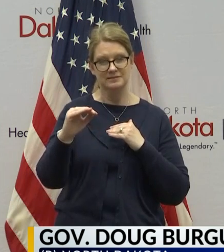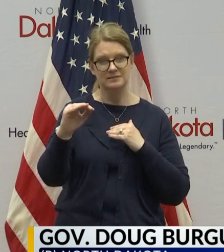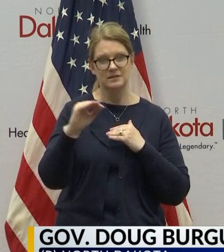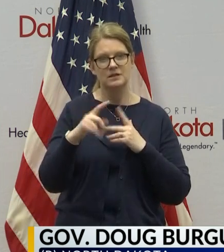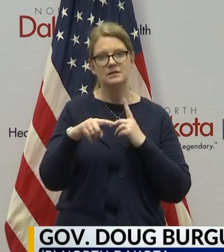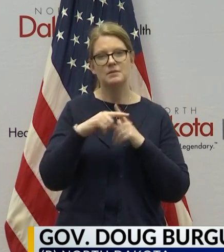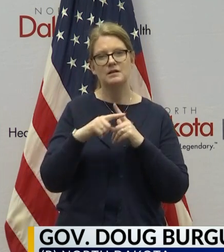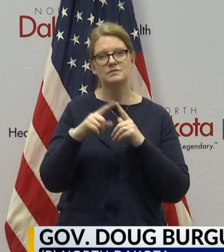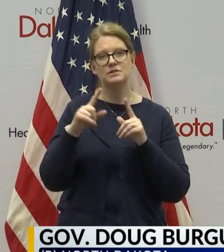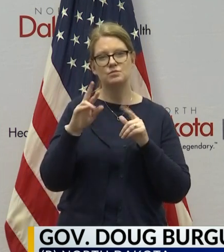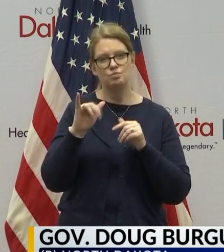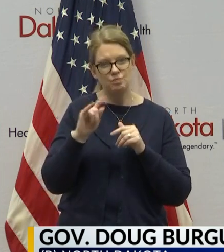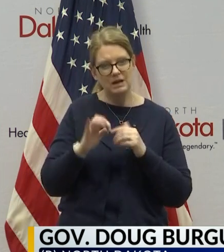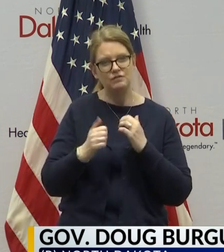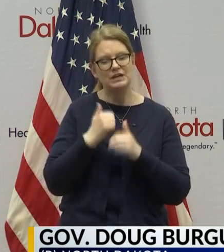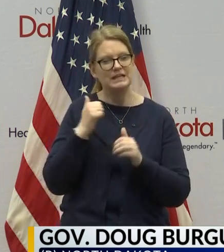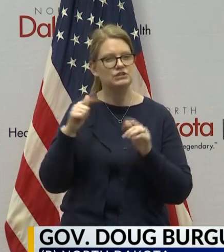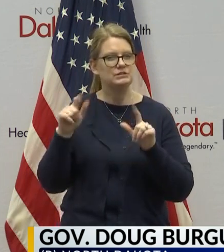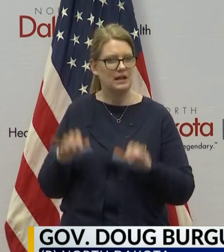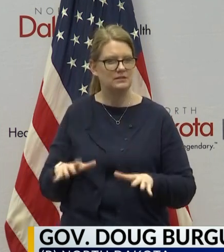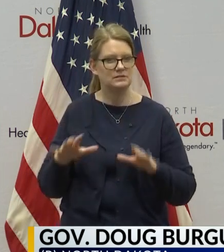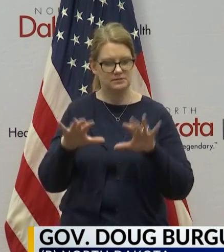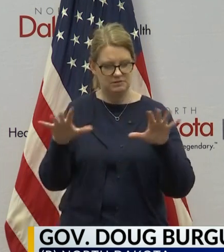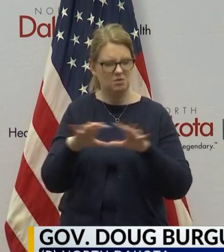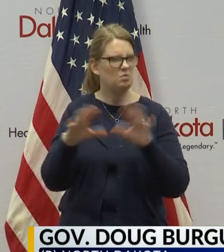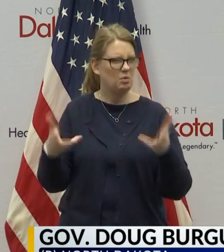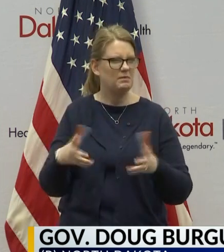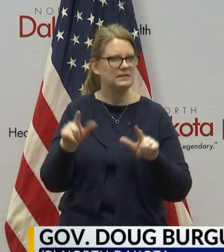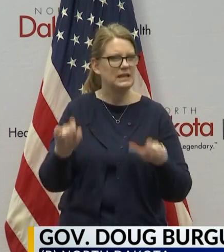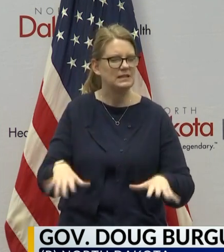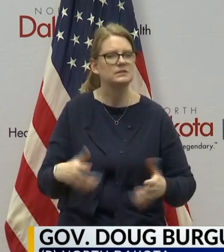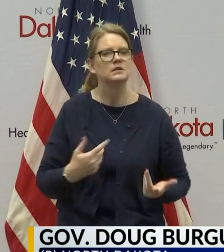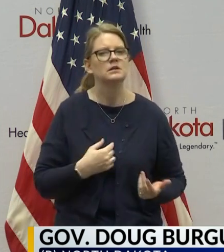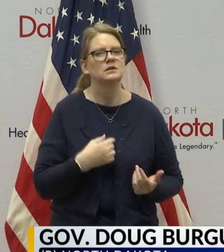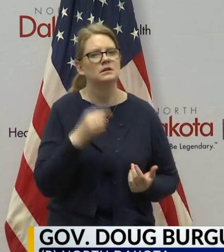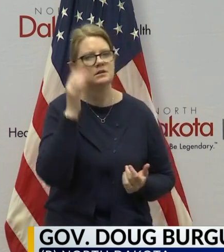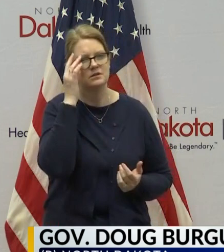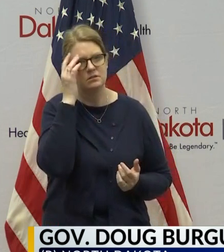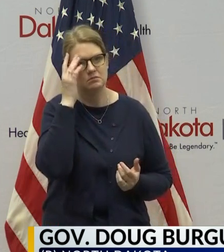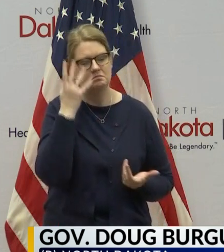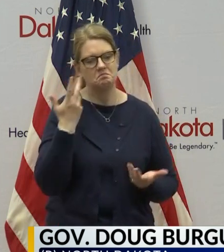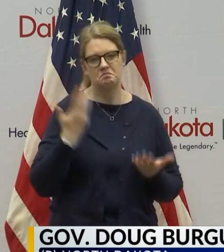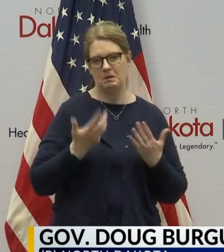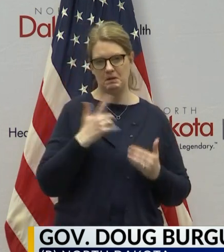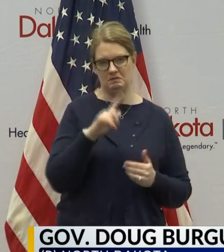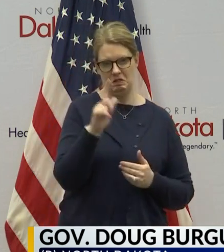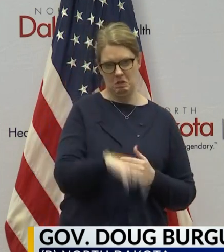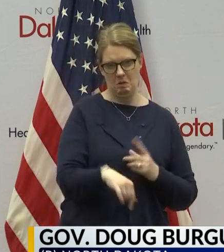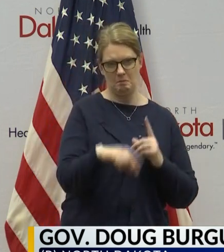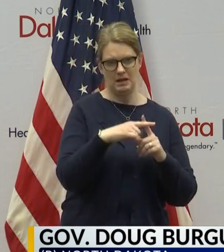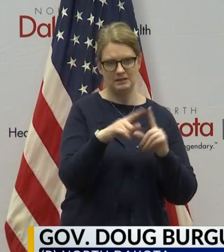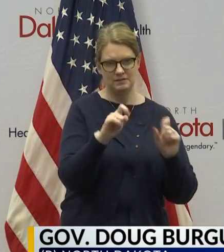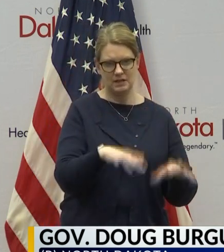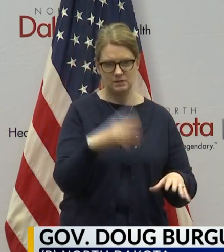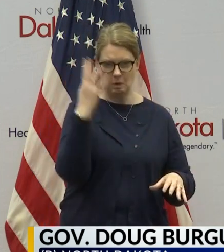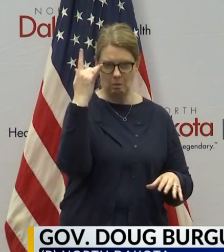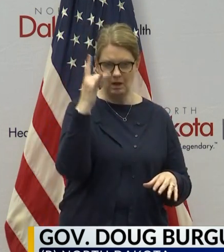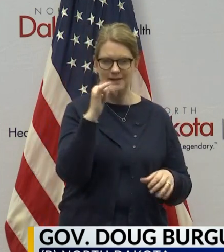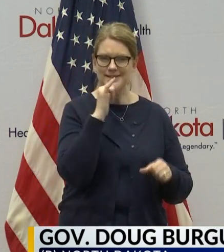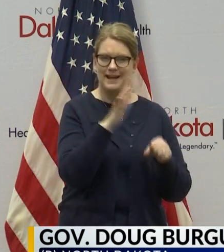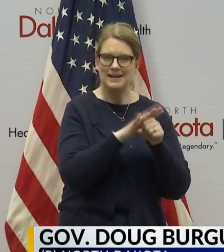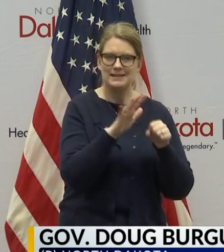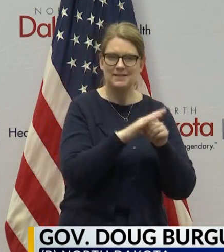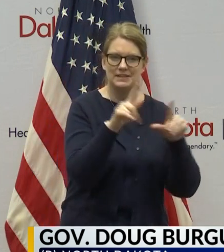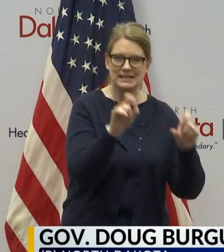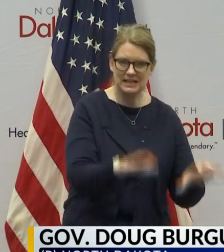testing. And then others might say, well, gee, well, maybe you've got a low positive test rate because you're not doing enough testing.